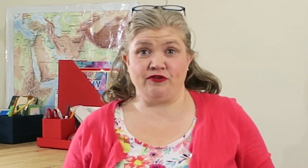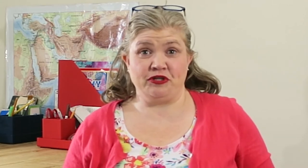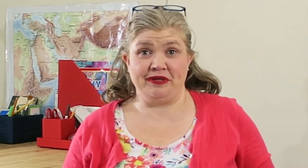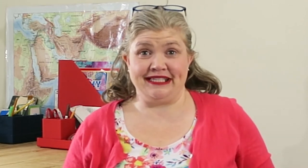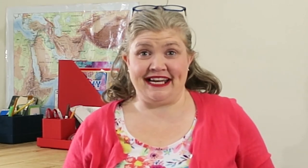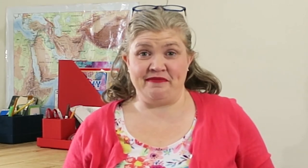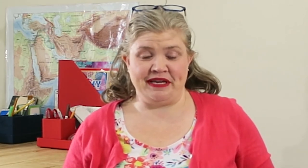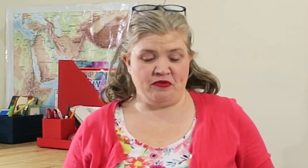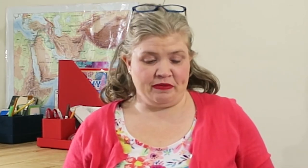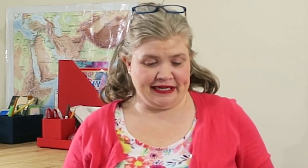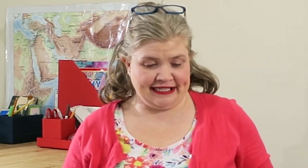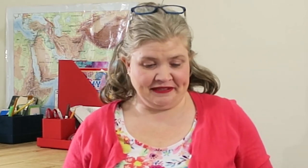fortuitous timing one might say.